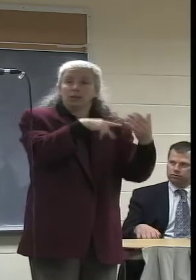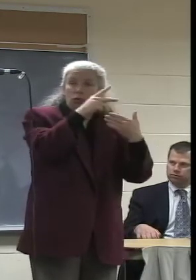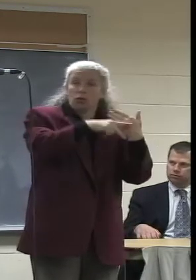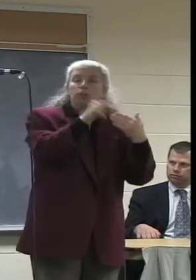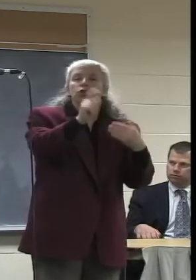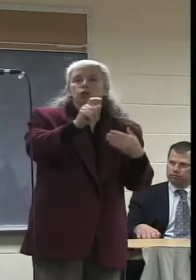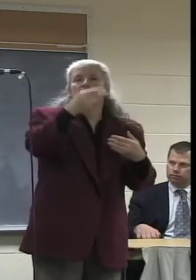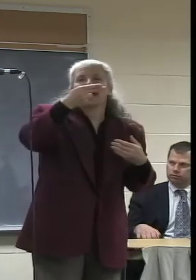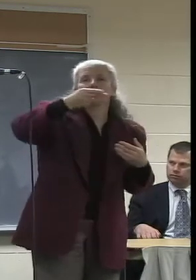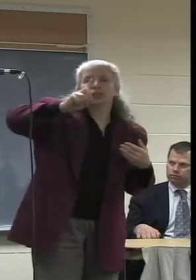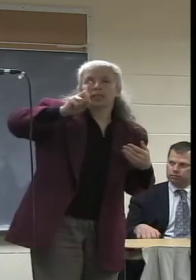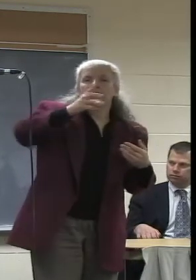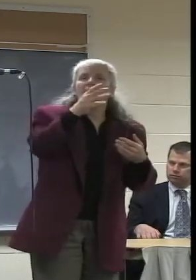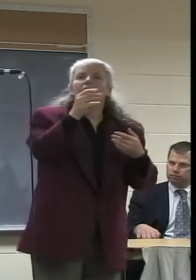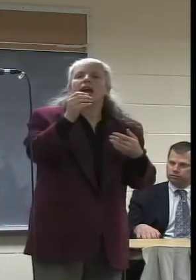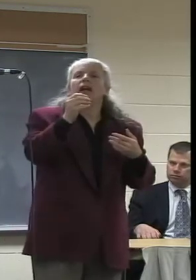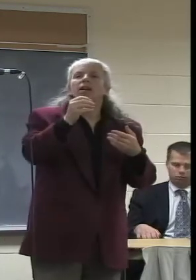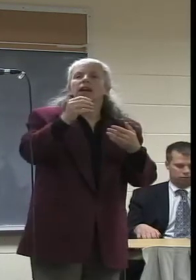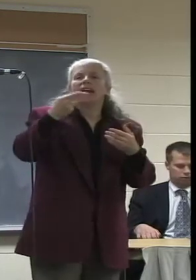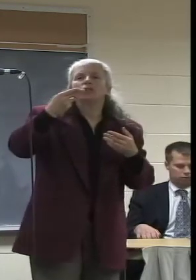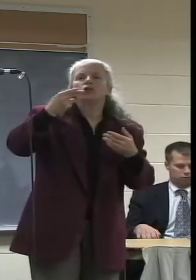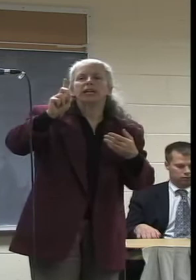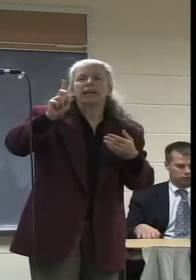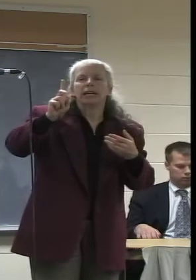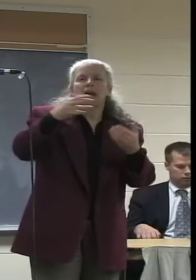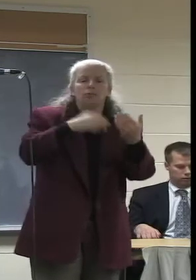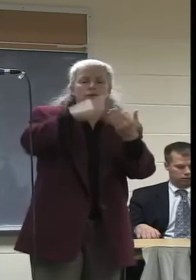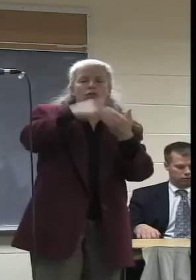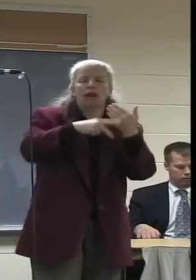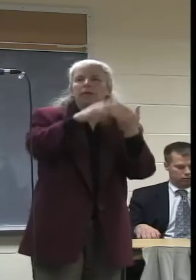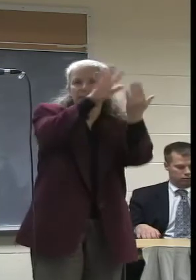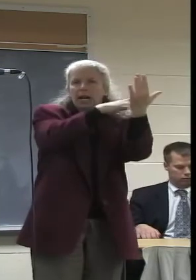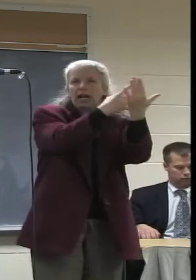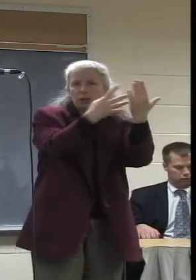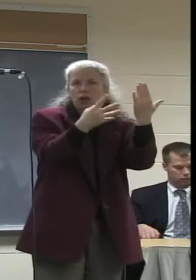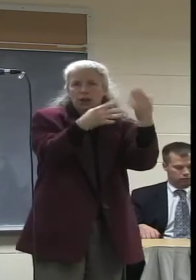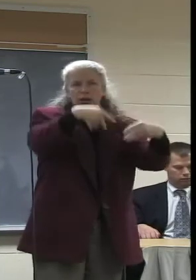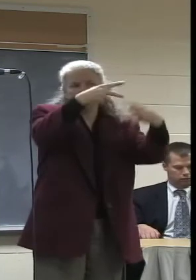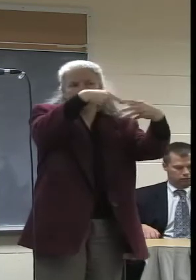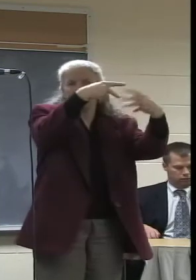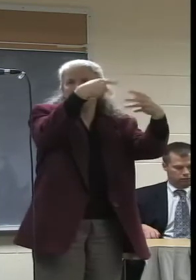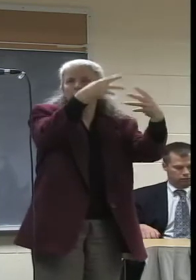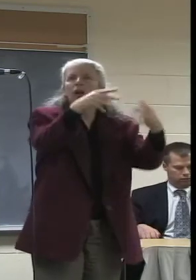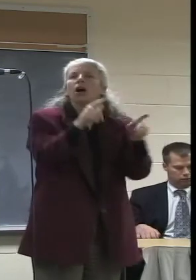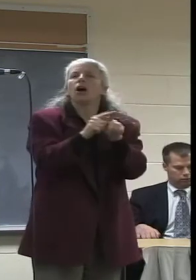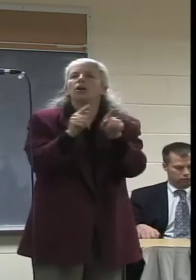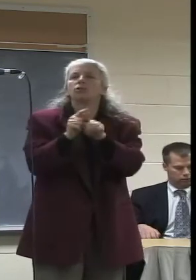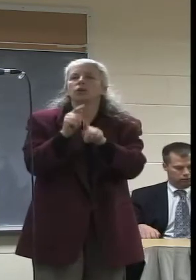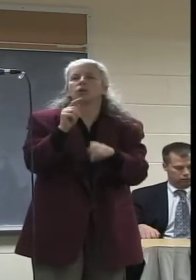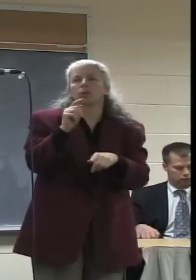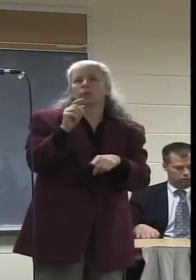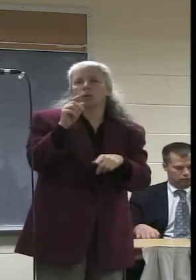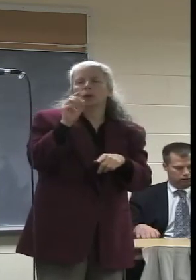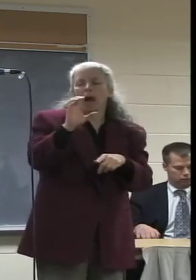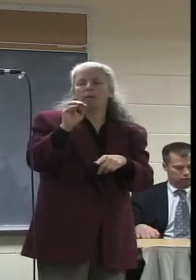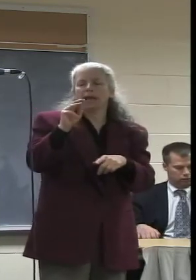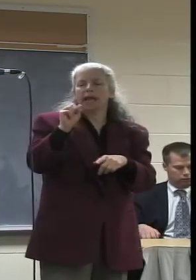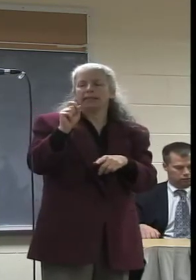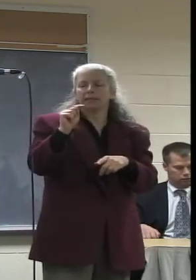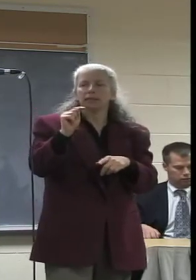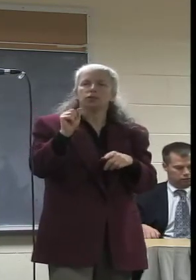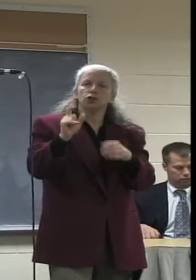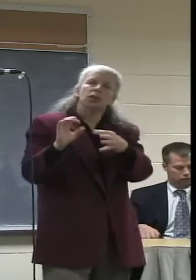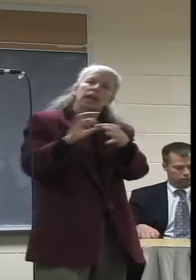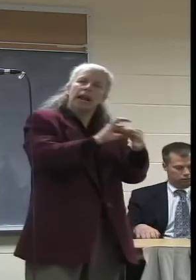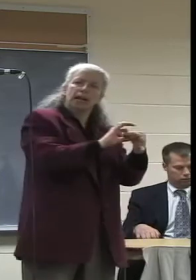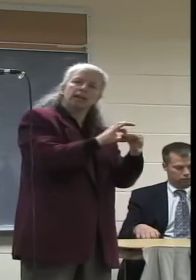on-screen program guides. Lastly, I'd like Comcast to interconnect to the NCTV facility via fiber. I urge the